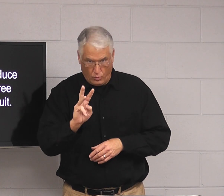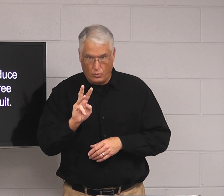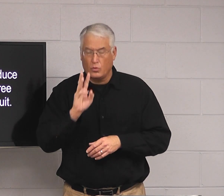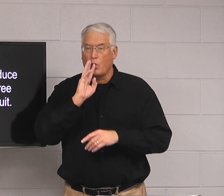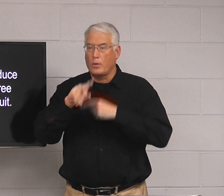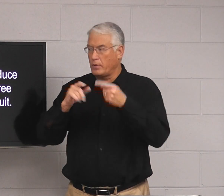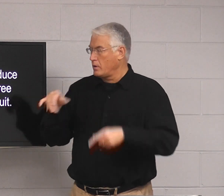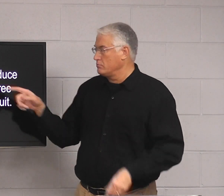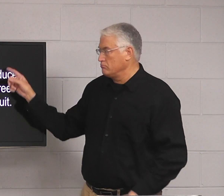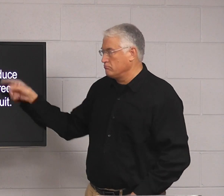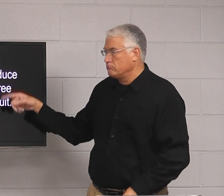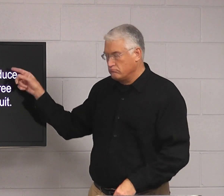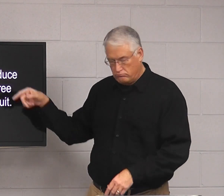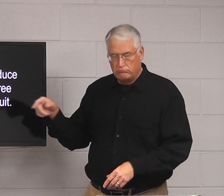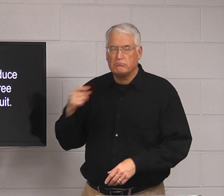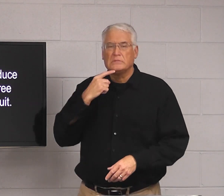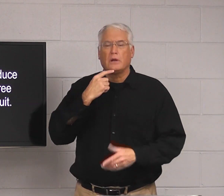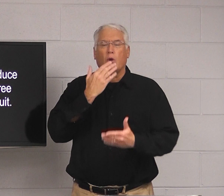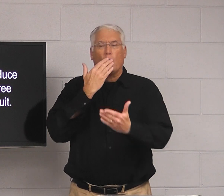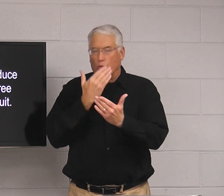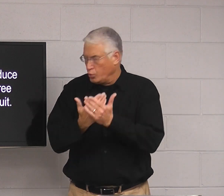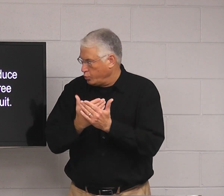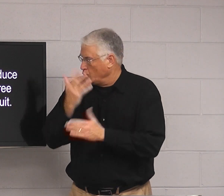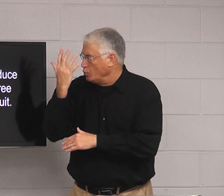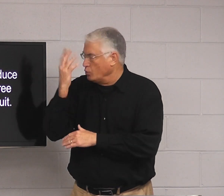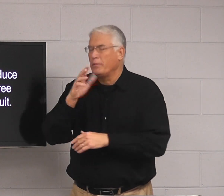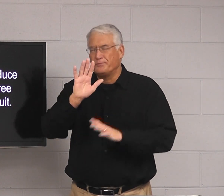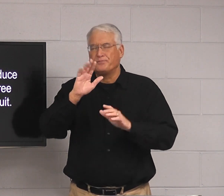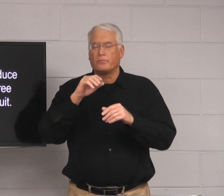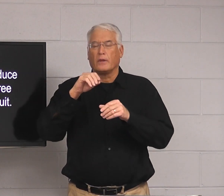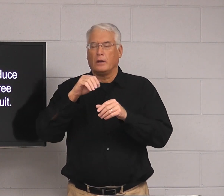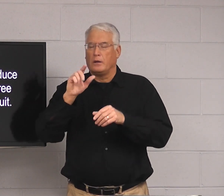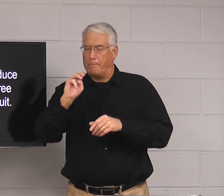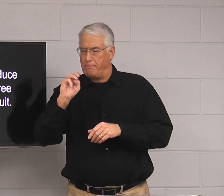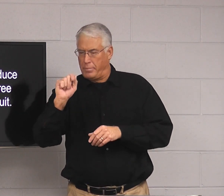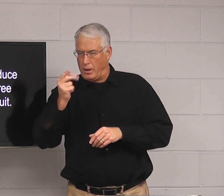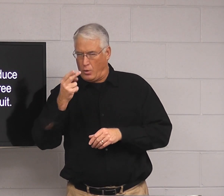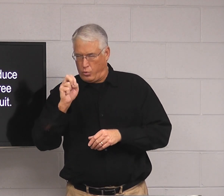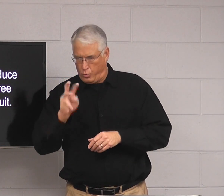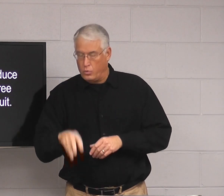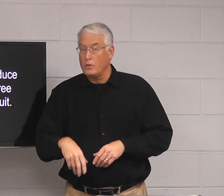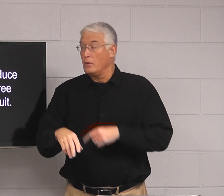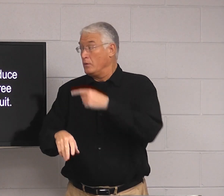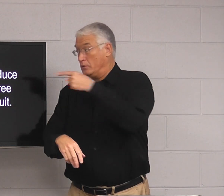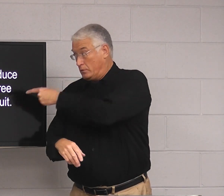talking about this. This is a good, well, first of all, in Matthew,